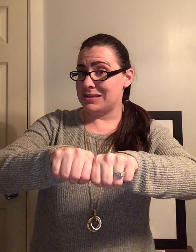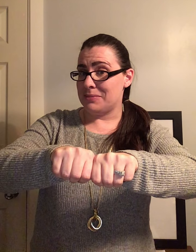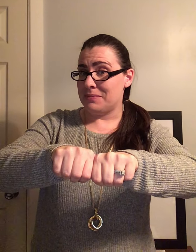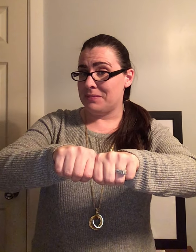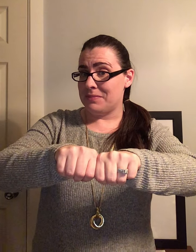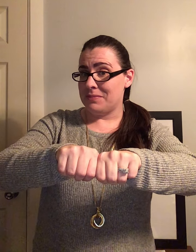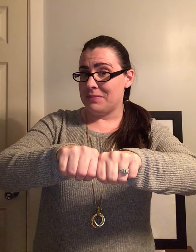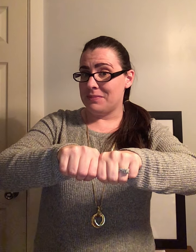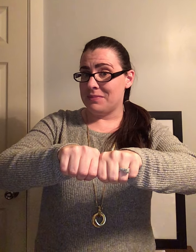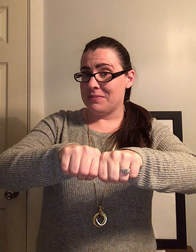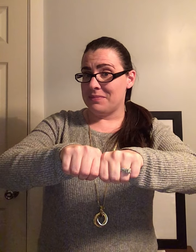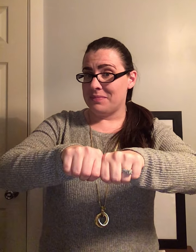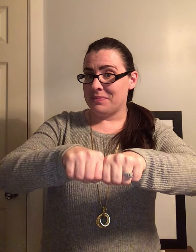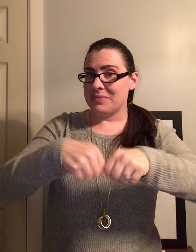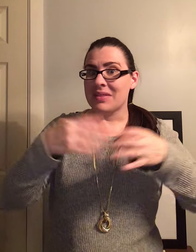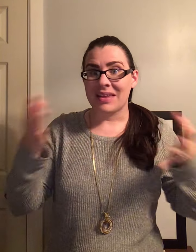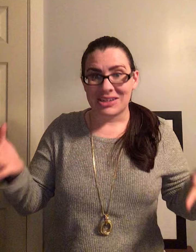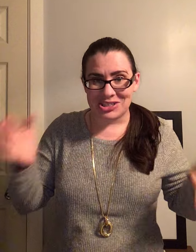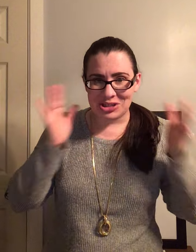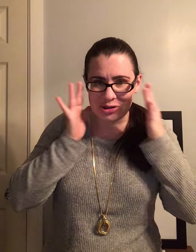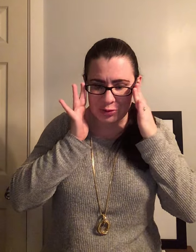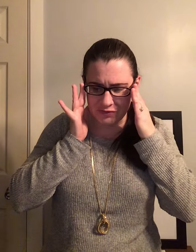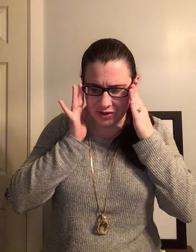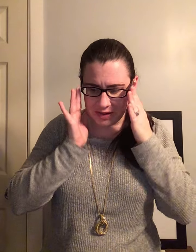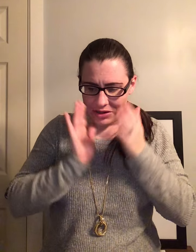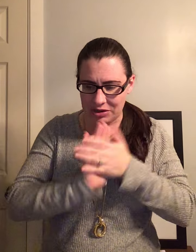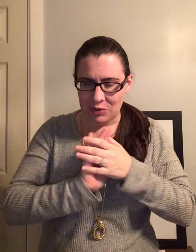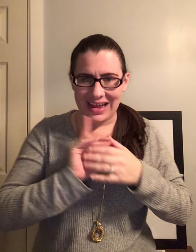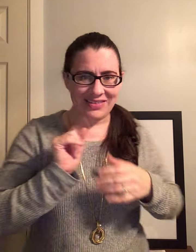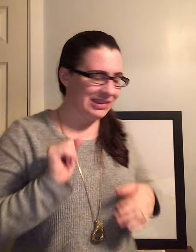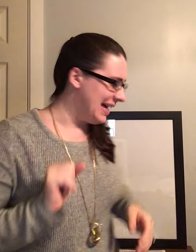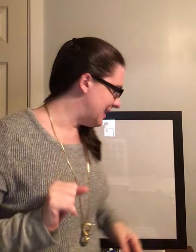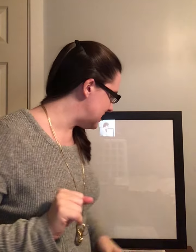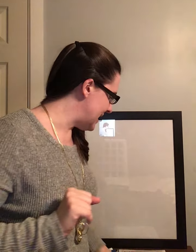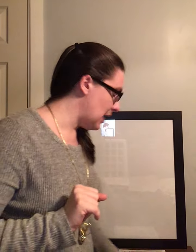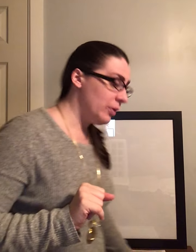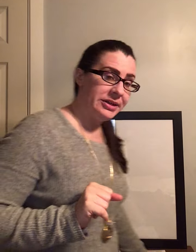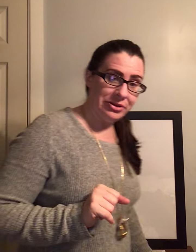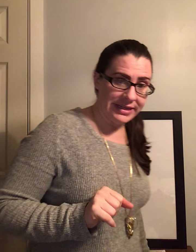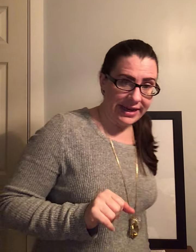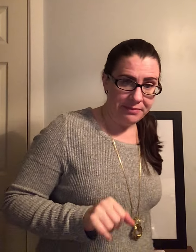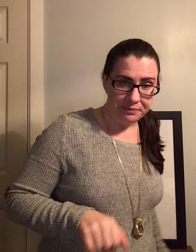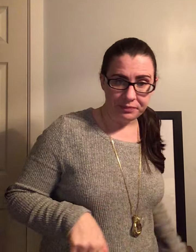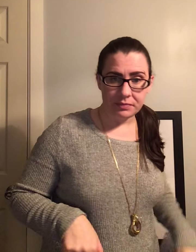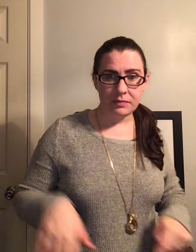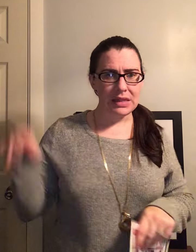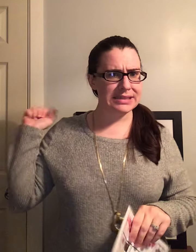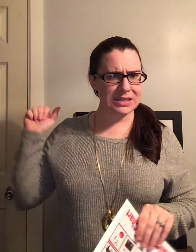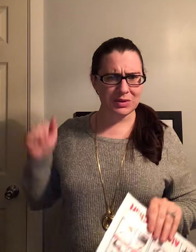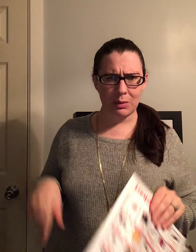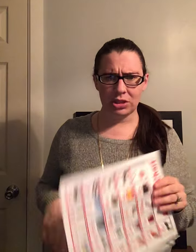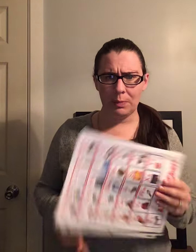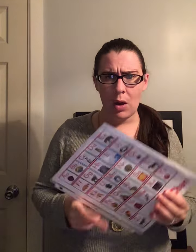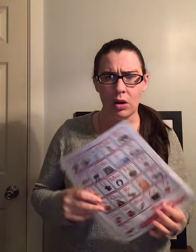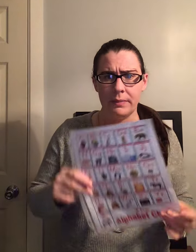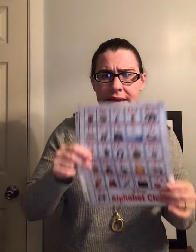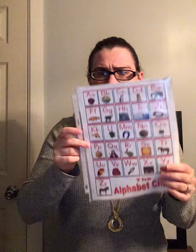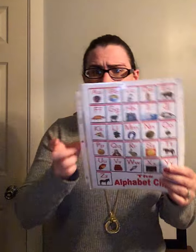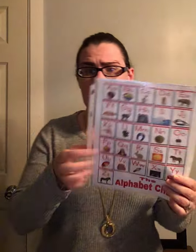doom. Very good. Okay, the last thing I want to do today, since we're done with our poem, is I